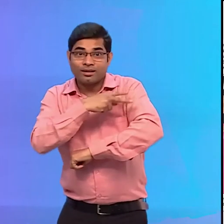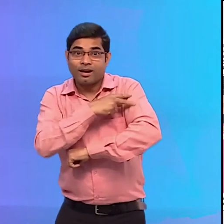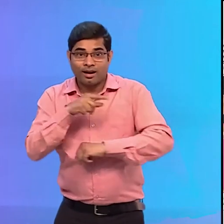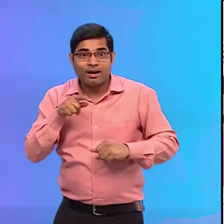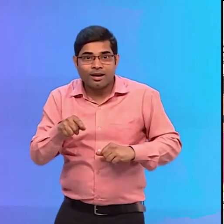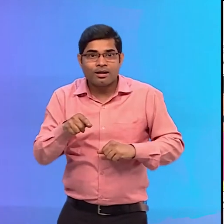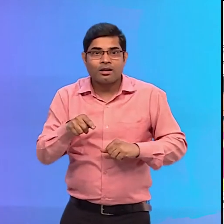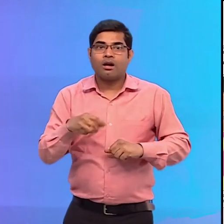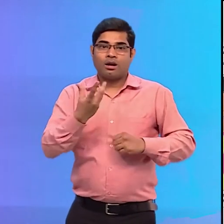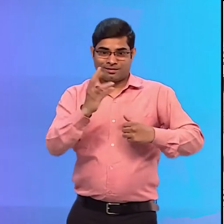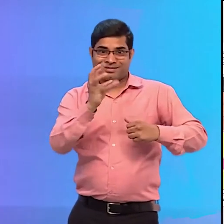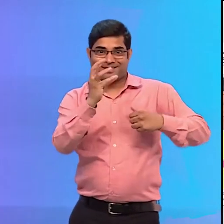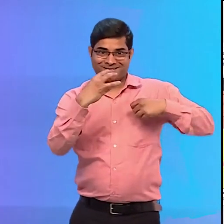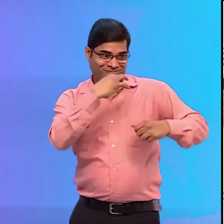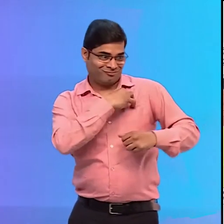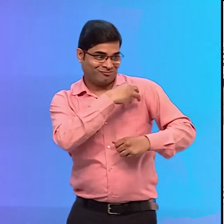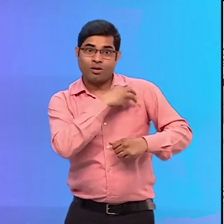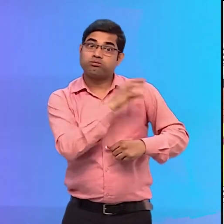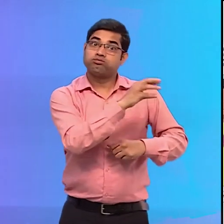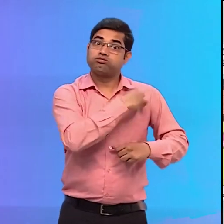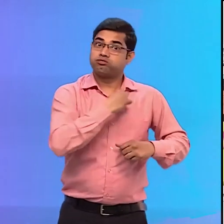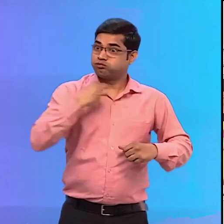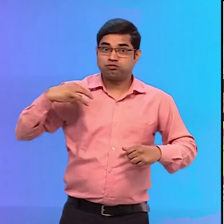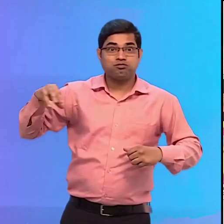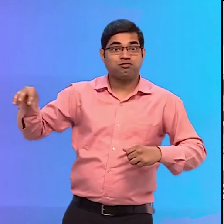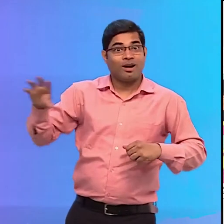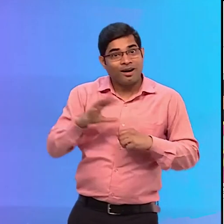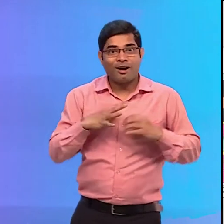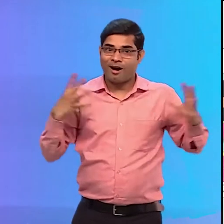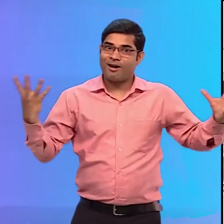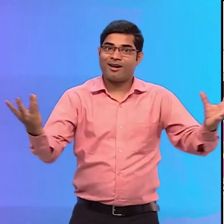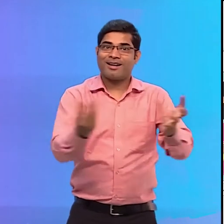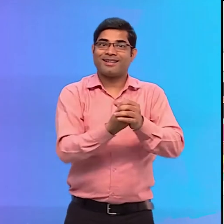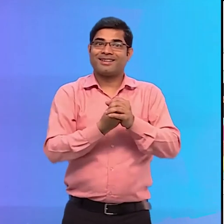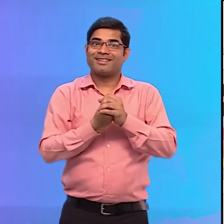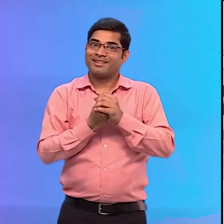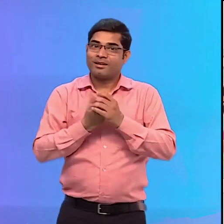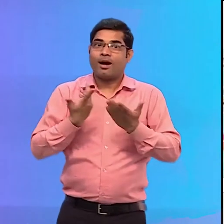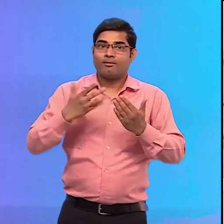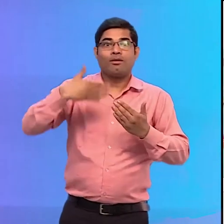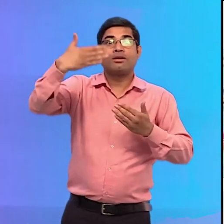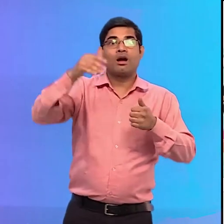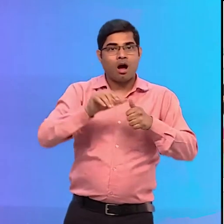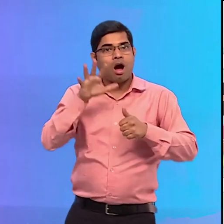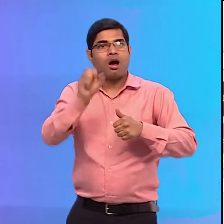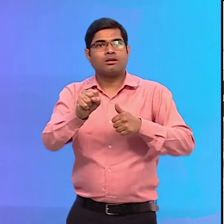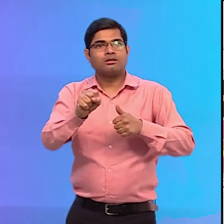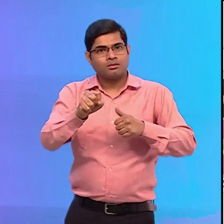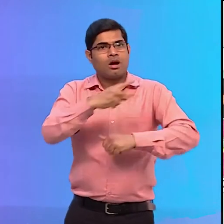And are wearing accessibility warrior badges And We will become accessibility